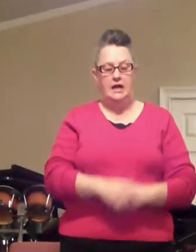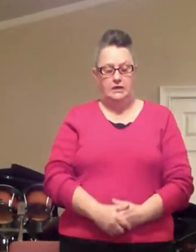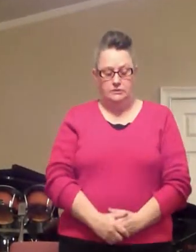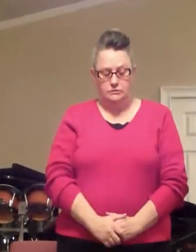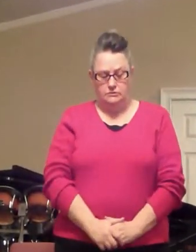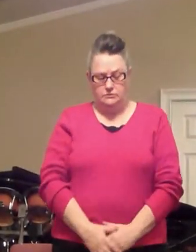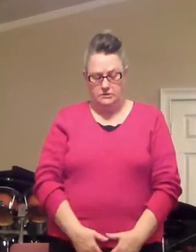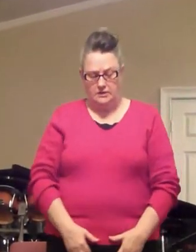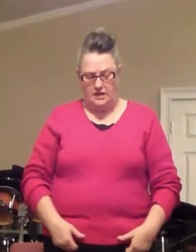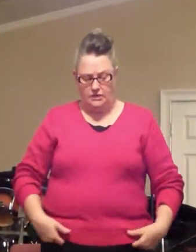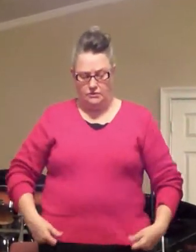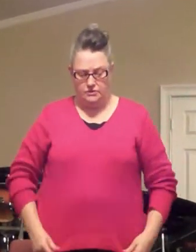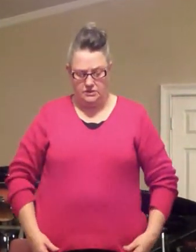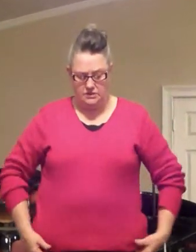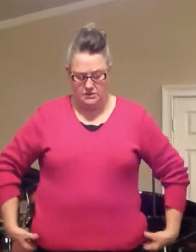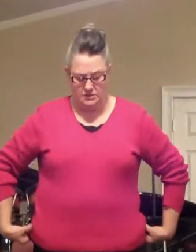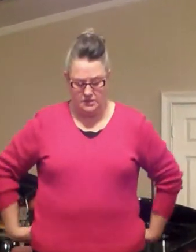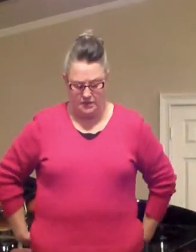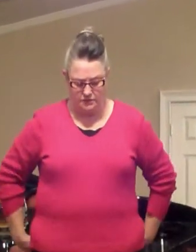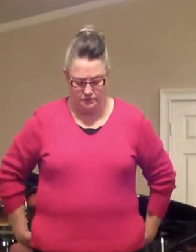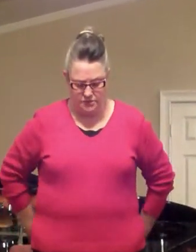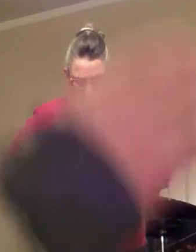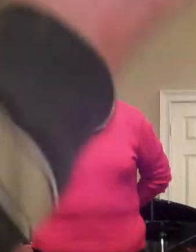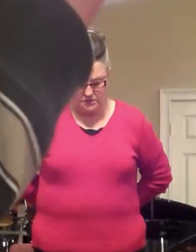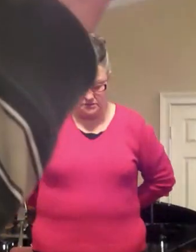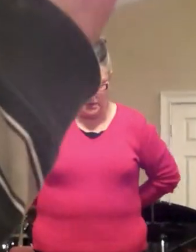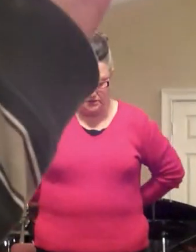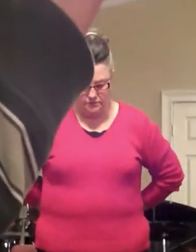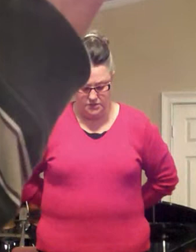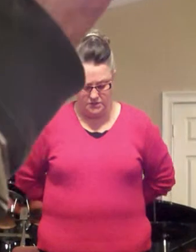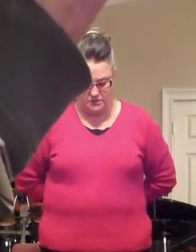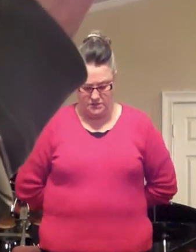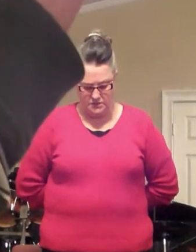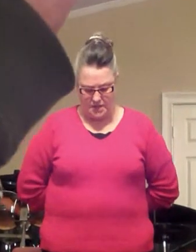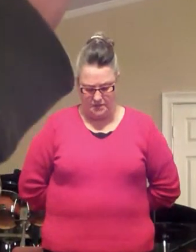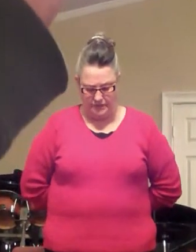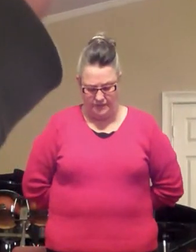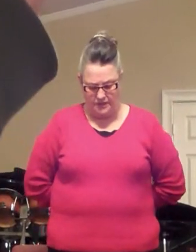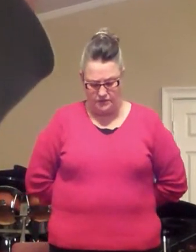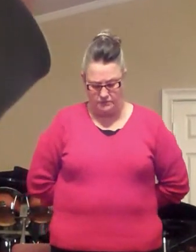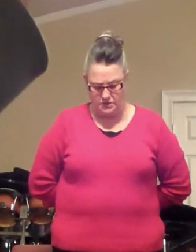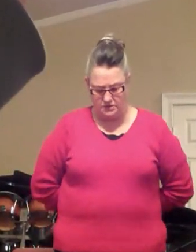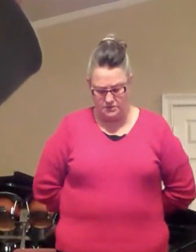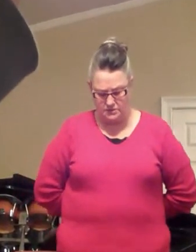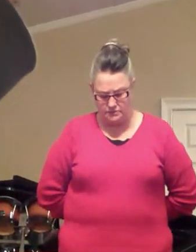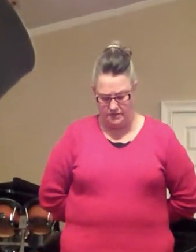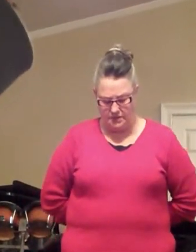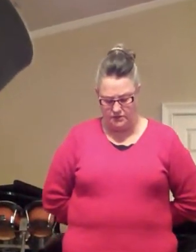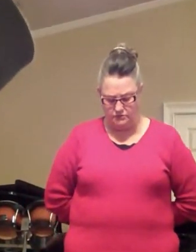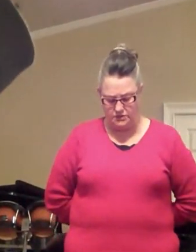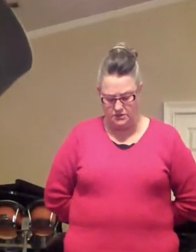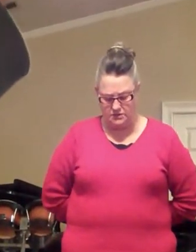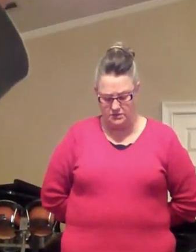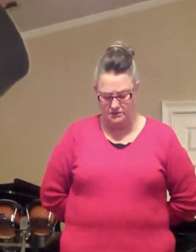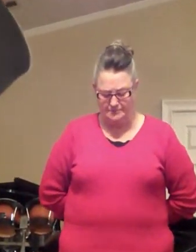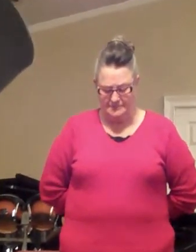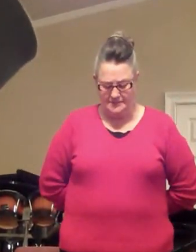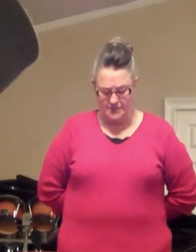thank you for your spirit for filling this place tonight God knowing my heart and my mind God knowing my voice Lord God that we can